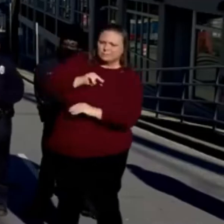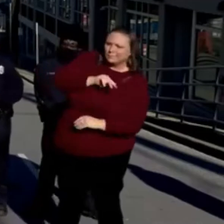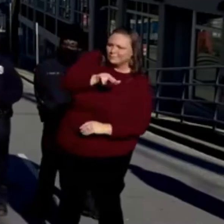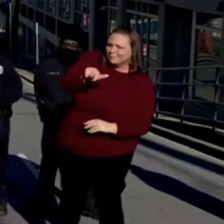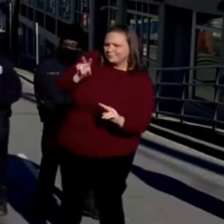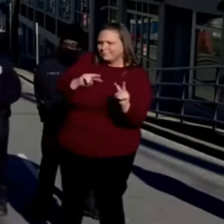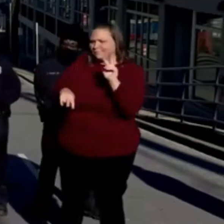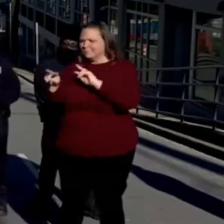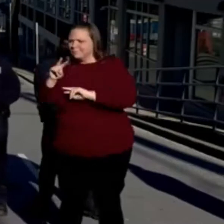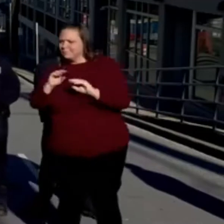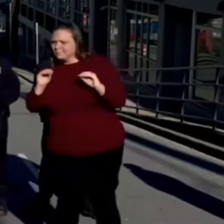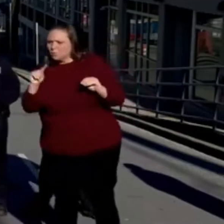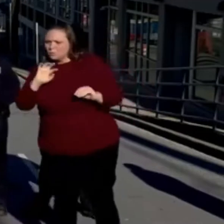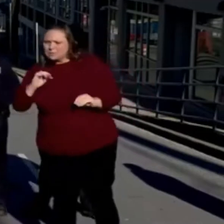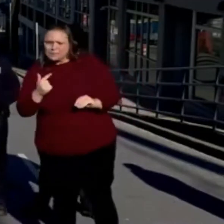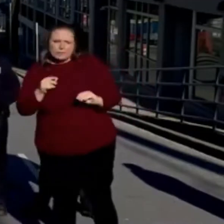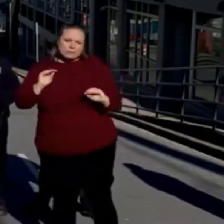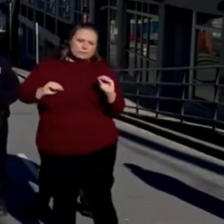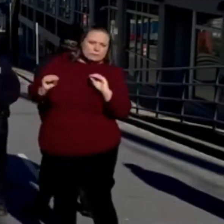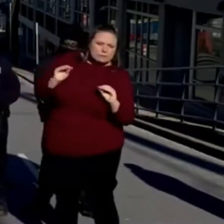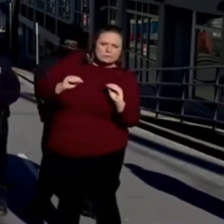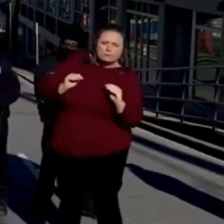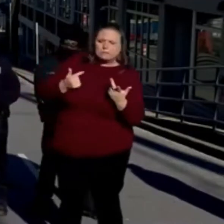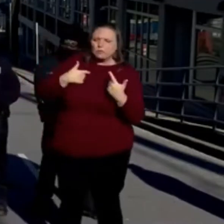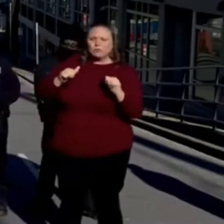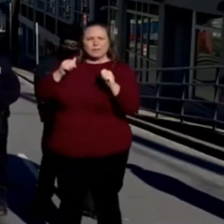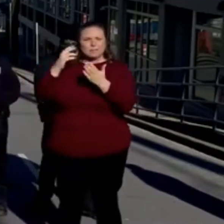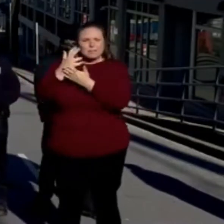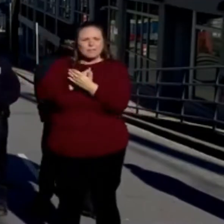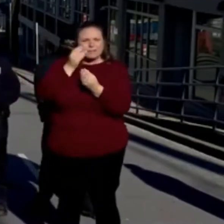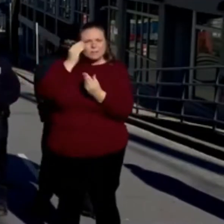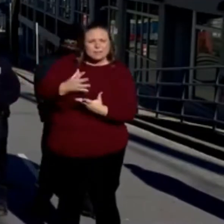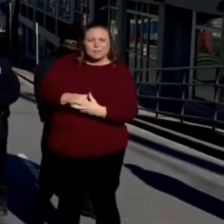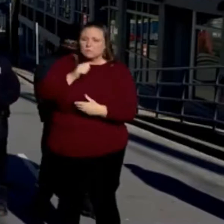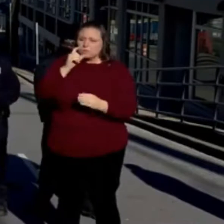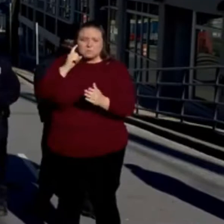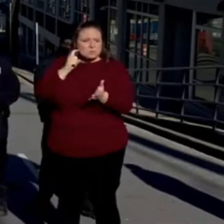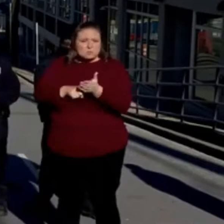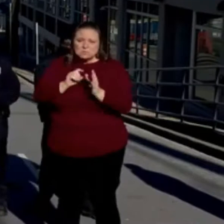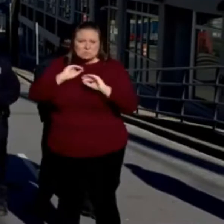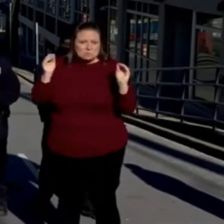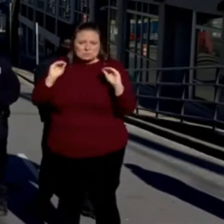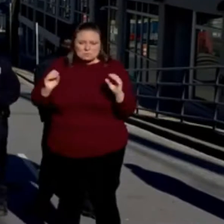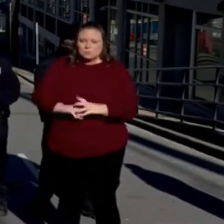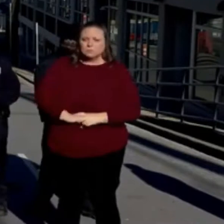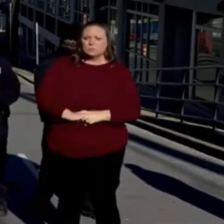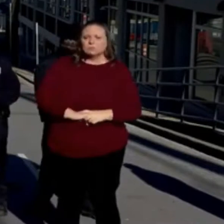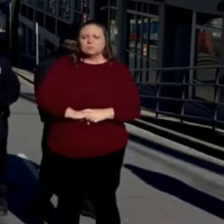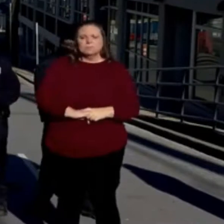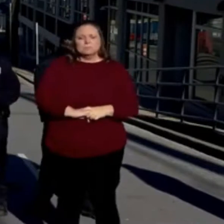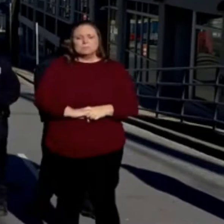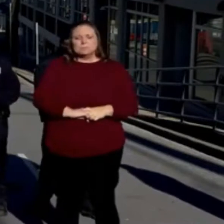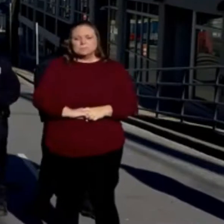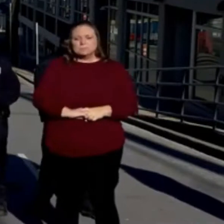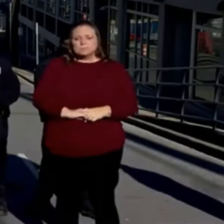see if there was a tag or anything like that to try and get more info. I did not notice one. From there,